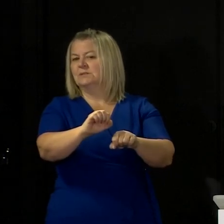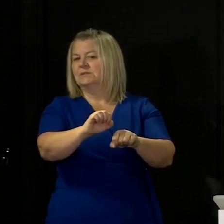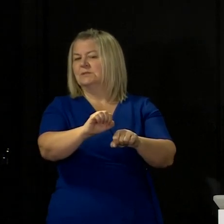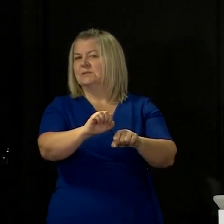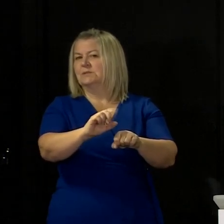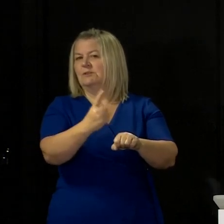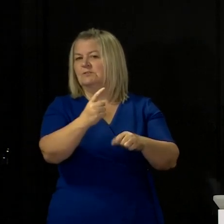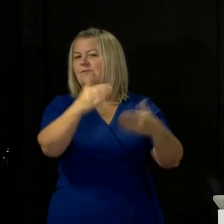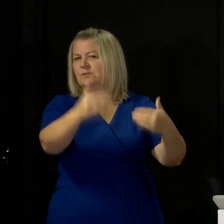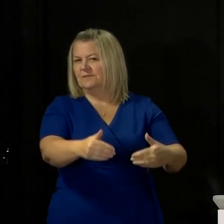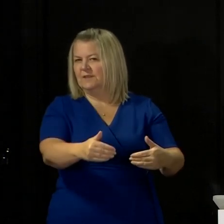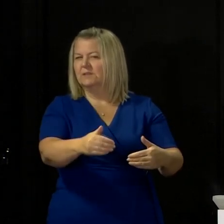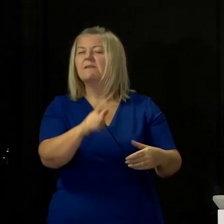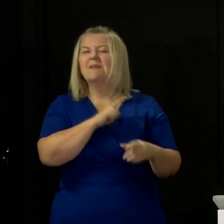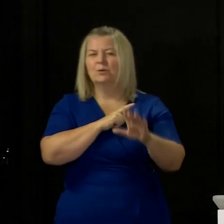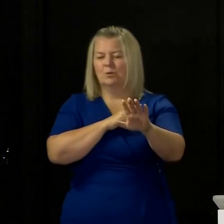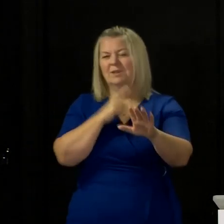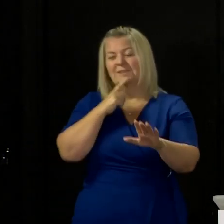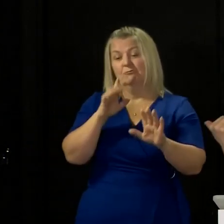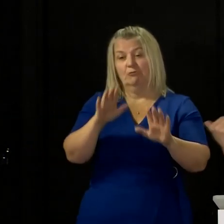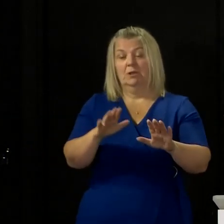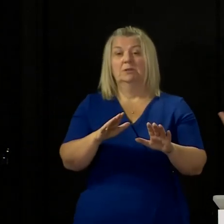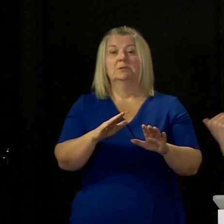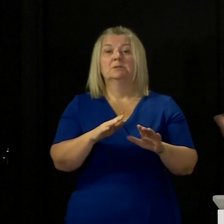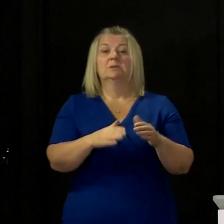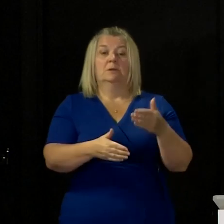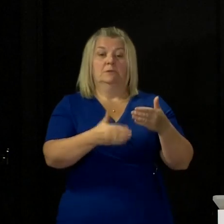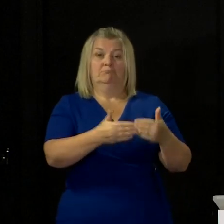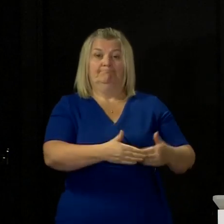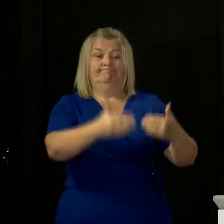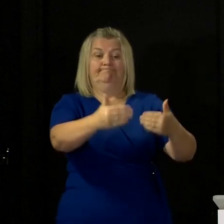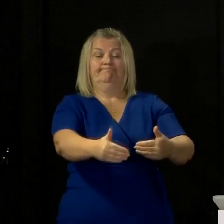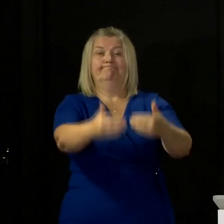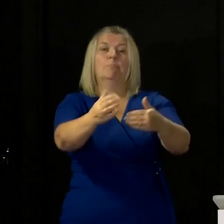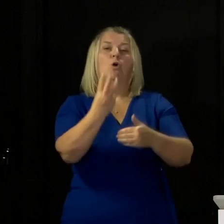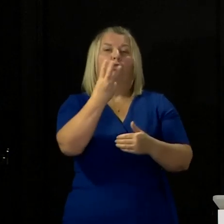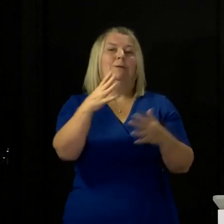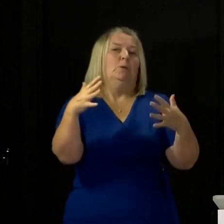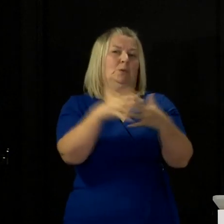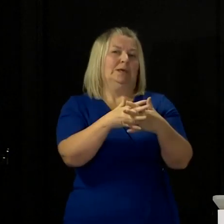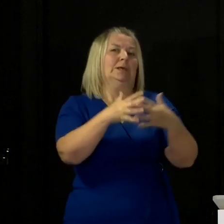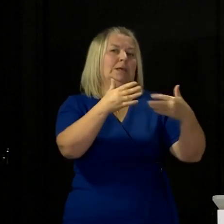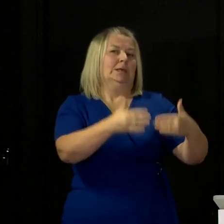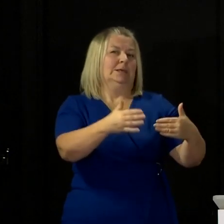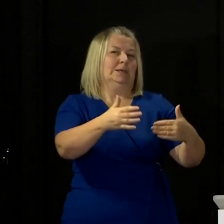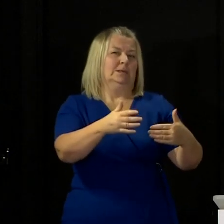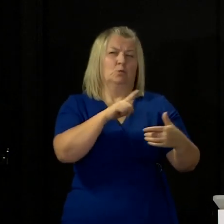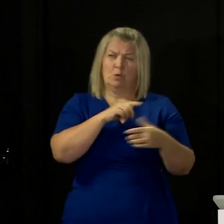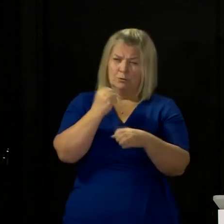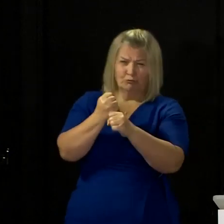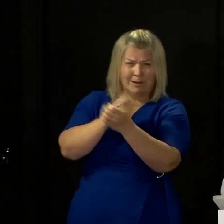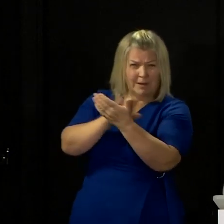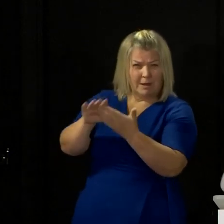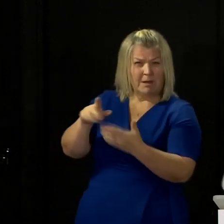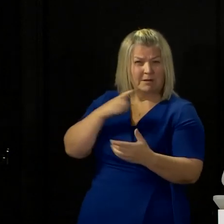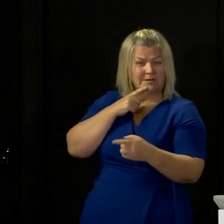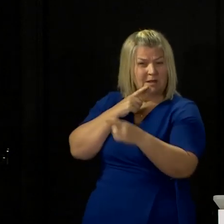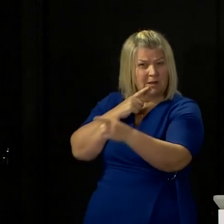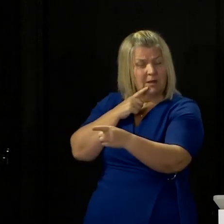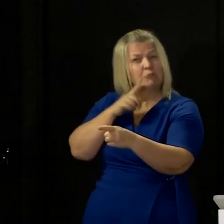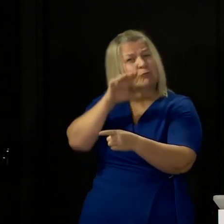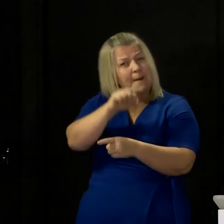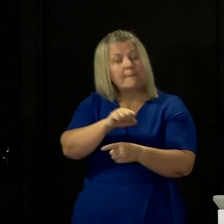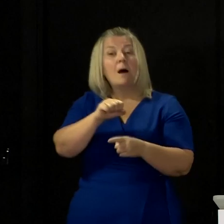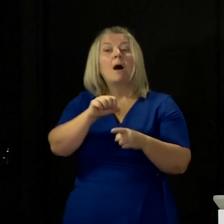one review point and another review point because, as Gregor has just said a moment ago, two to three weeks, given the life